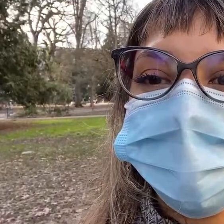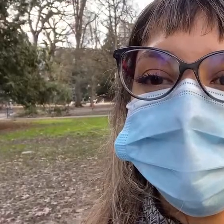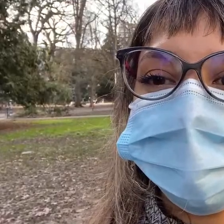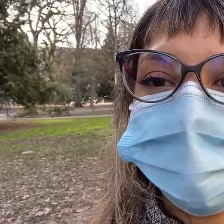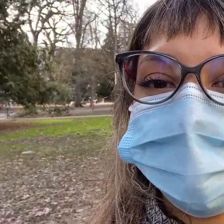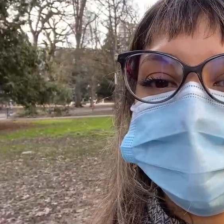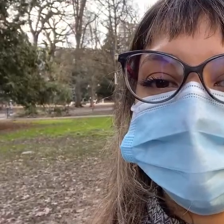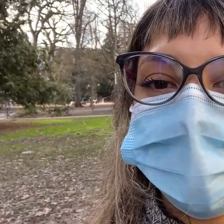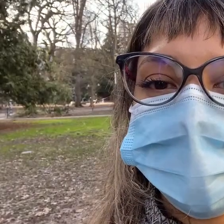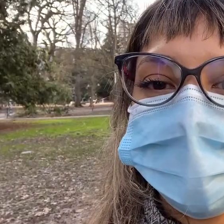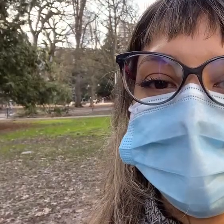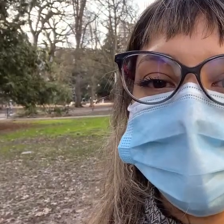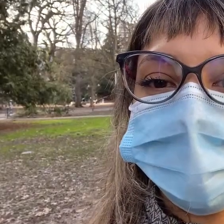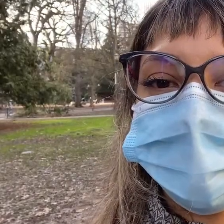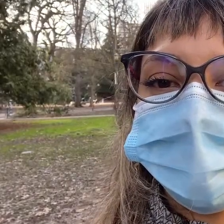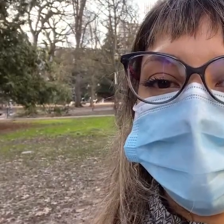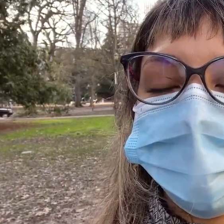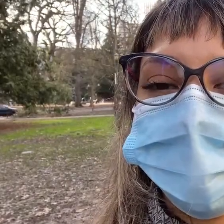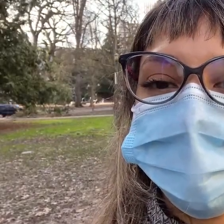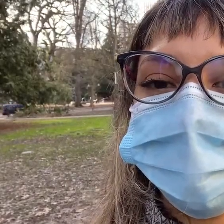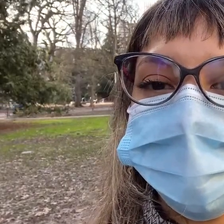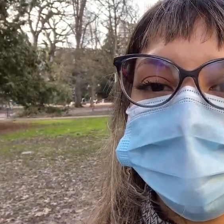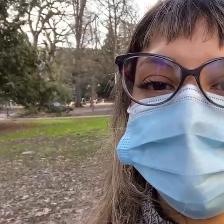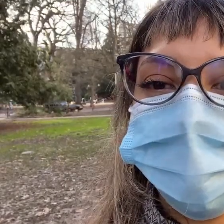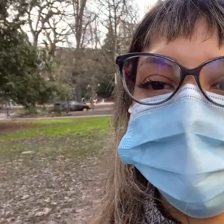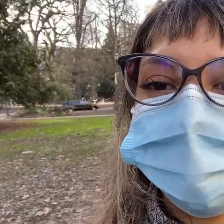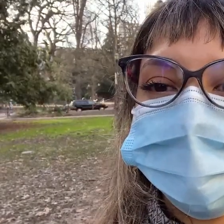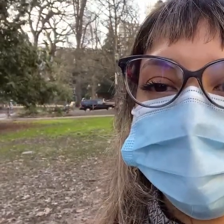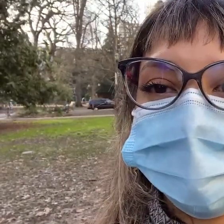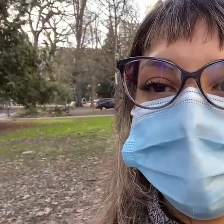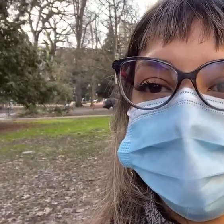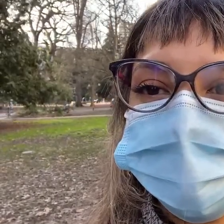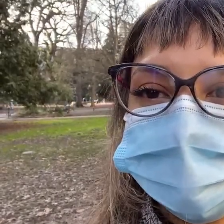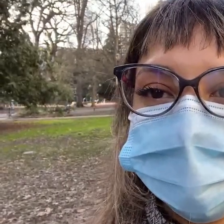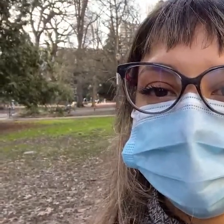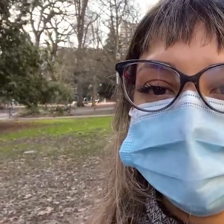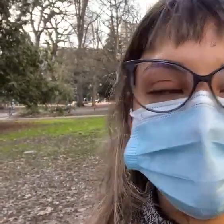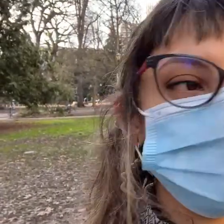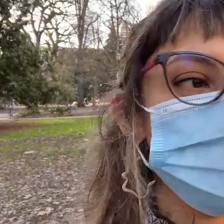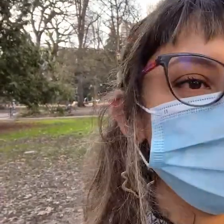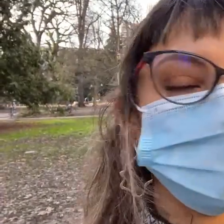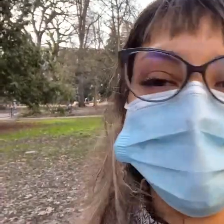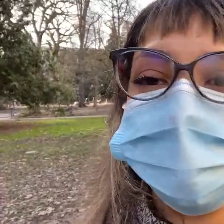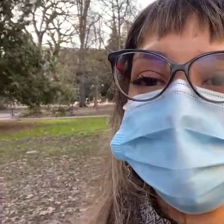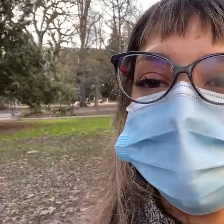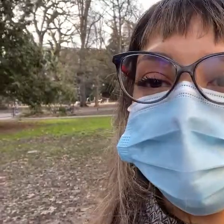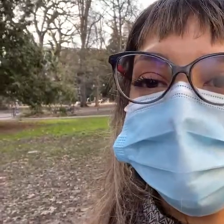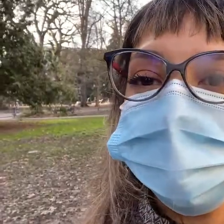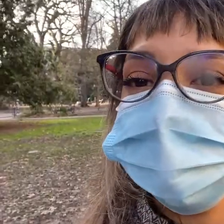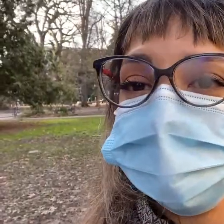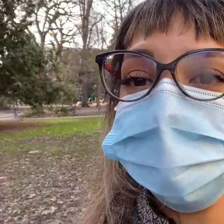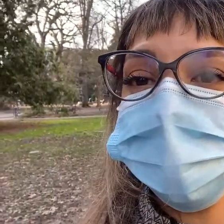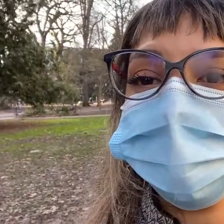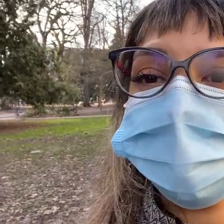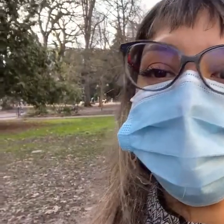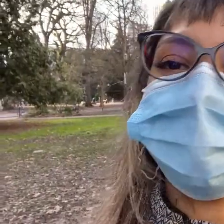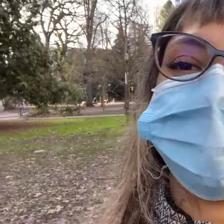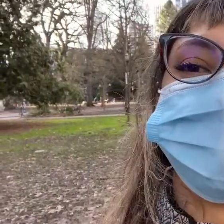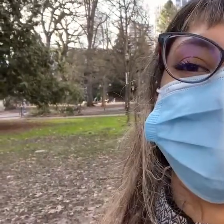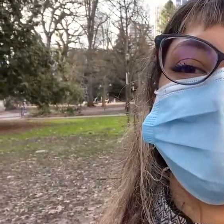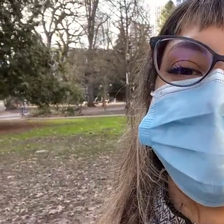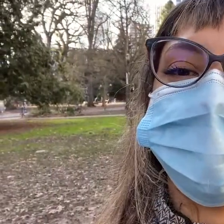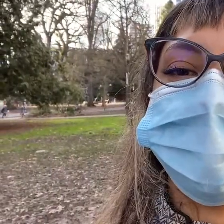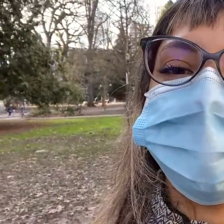like juniper said i you know probably still was inhaling some of those tiny molecules which isn't great